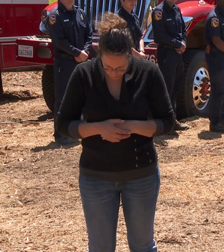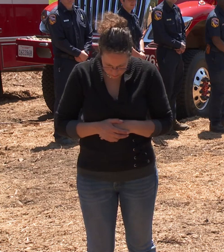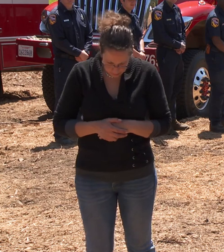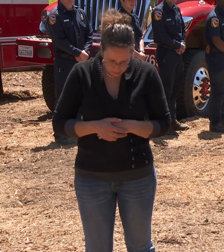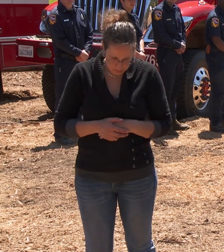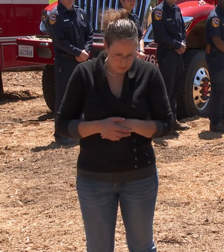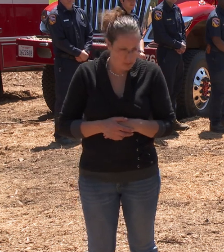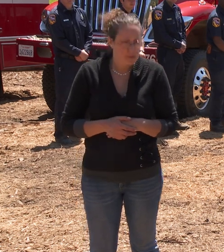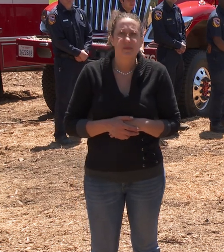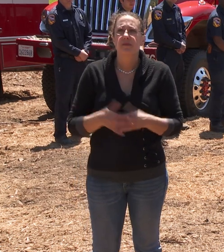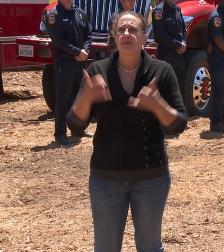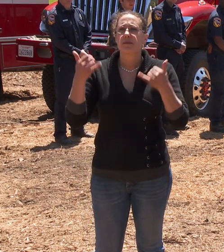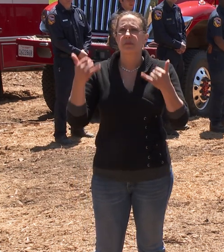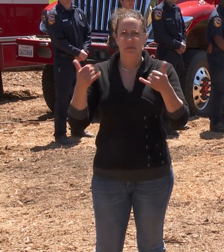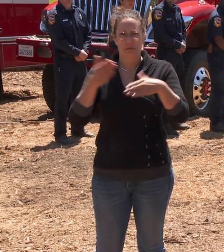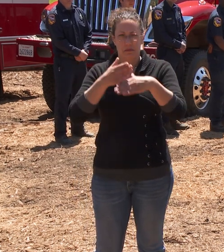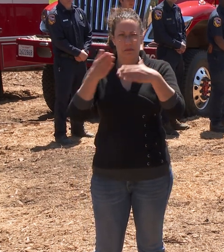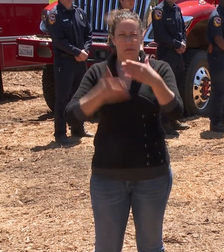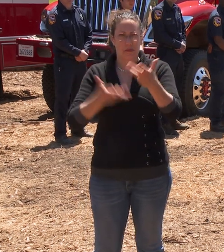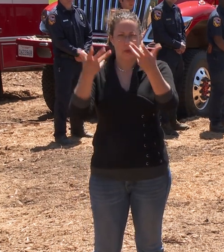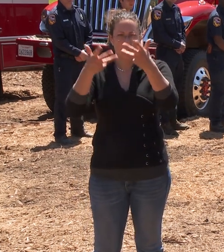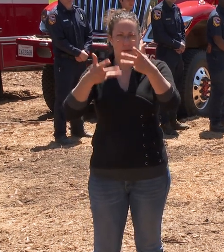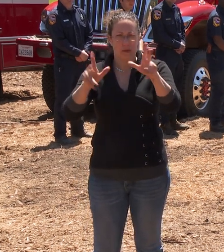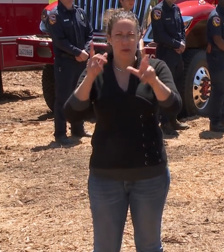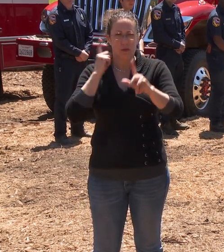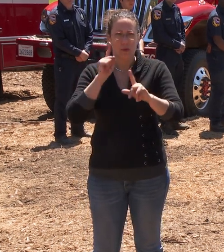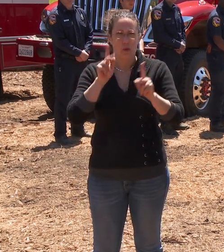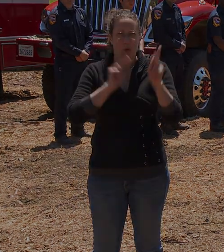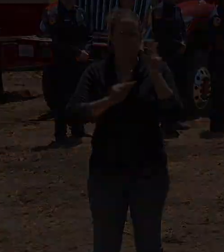This concludes our scheduled speaker's presentations.